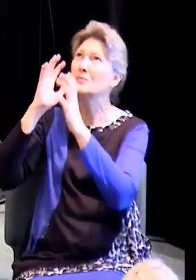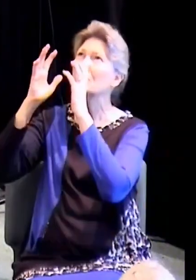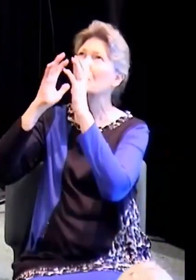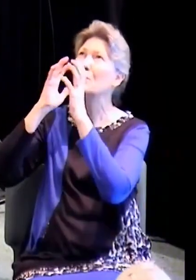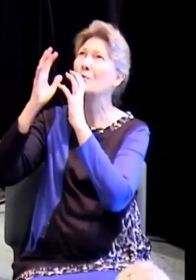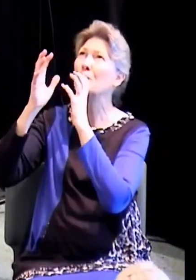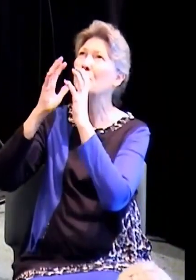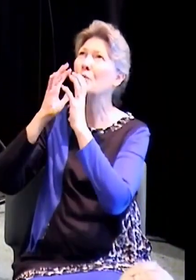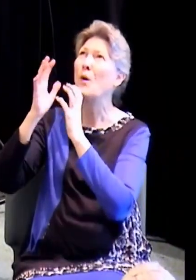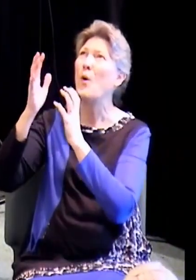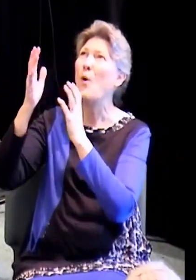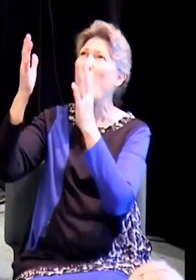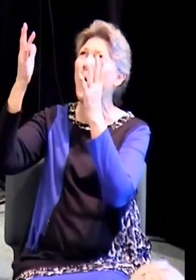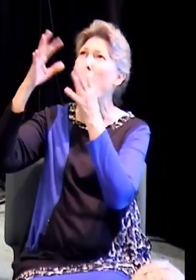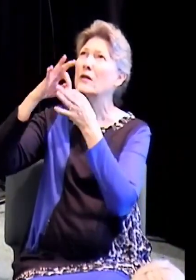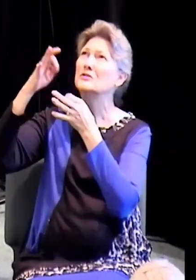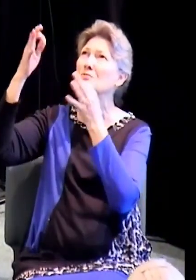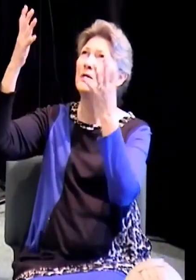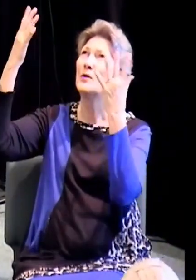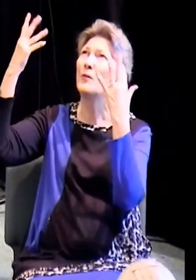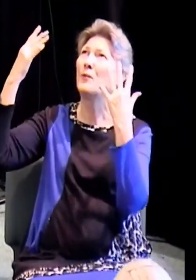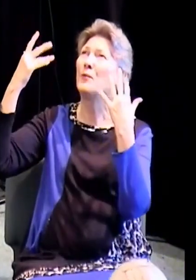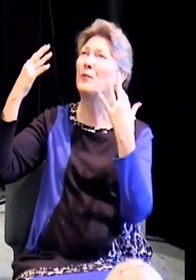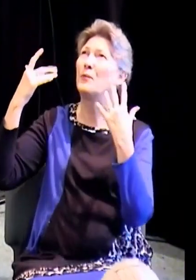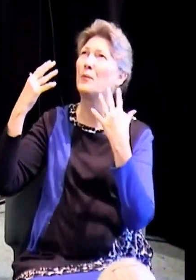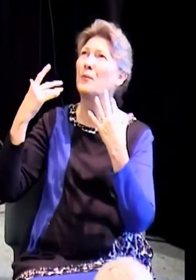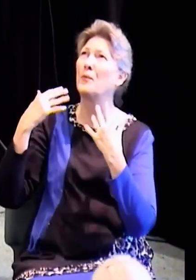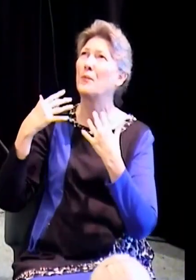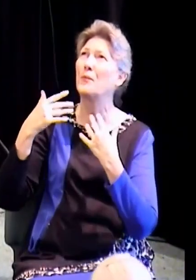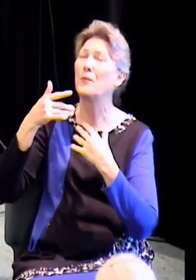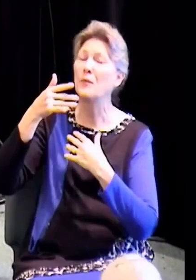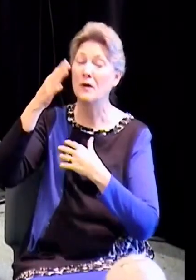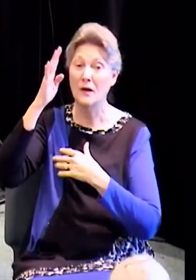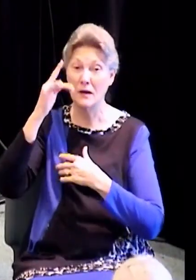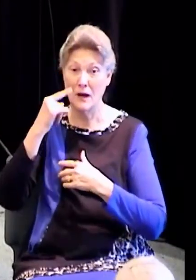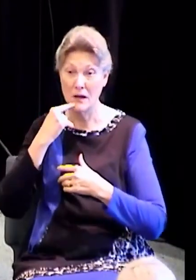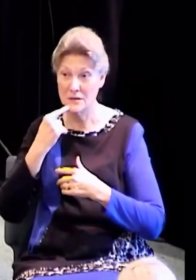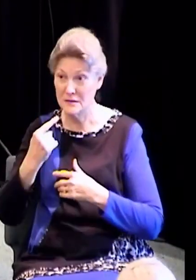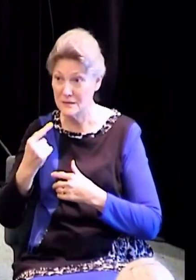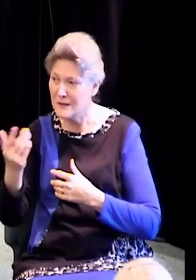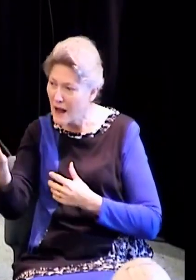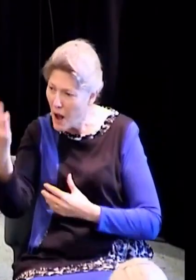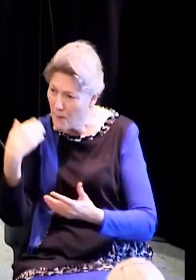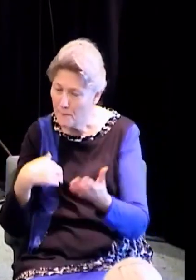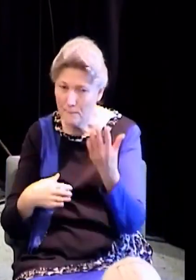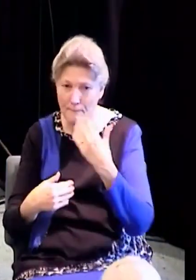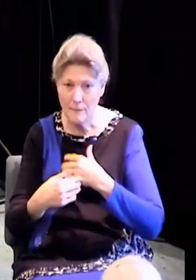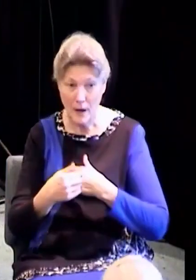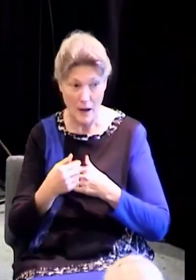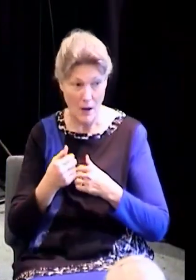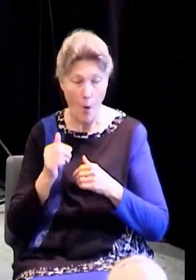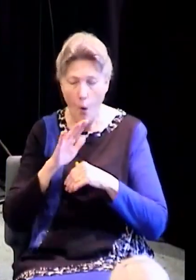he goes, come unto me all ye that labor and are heavy laden and I will give you rest.